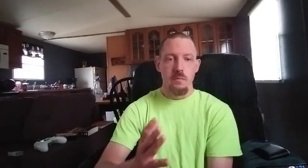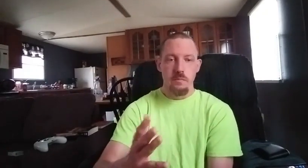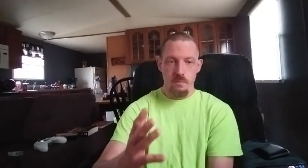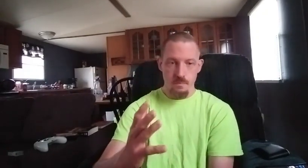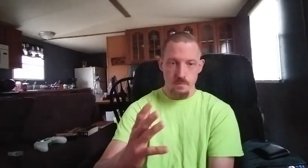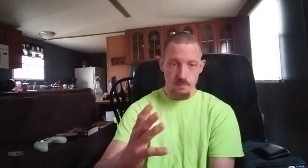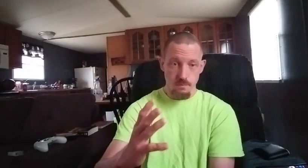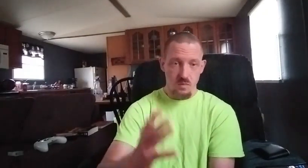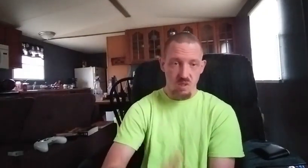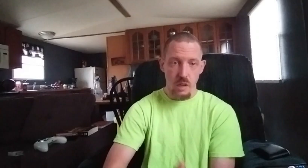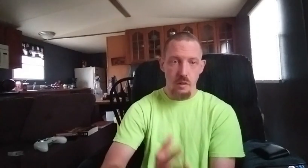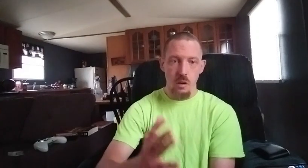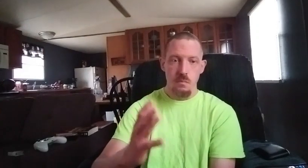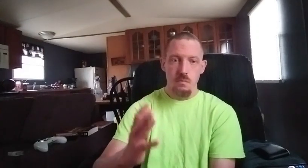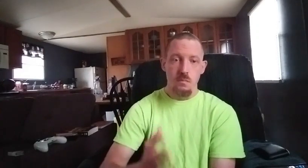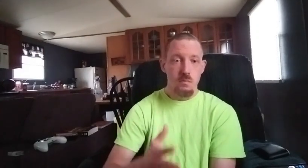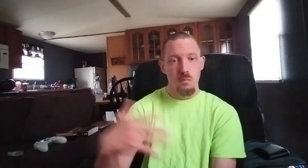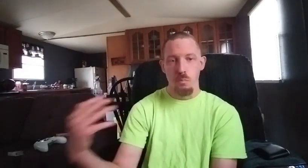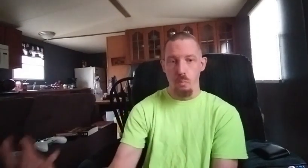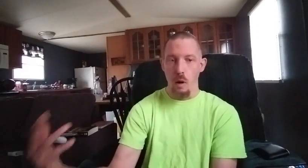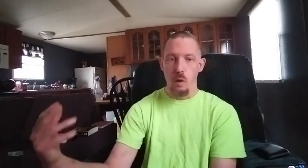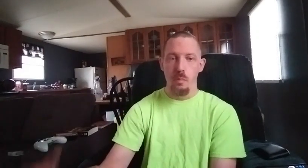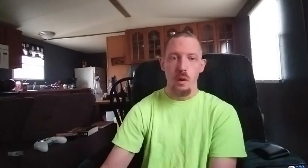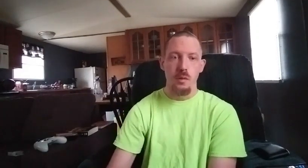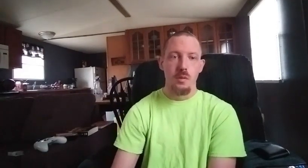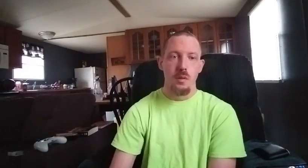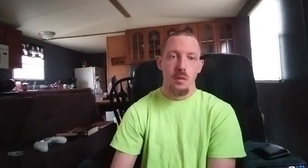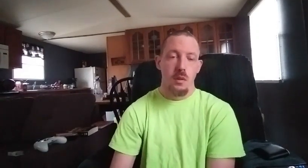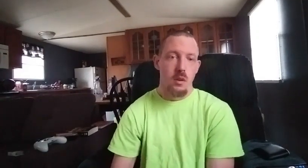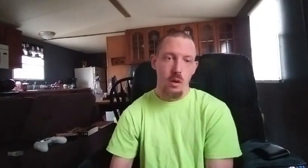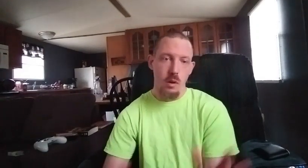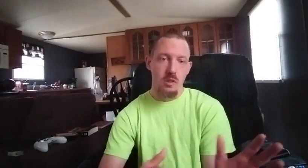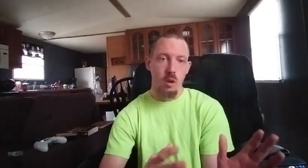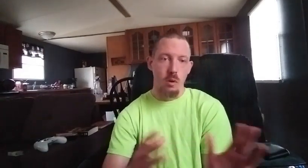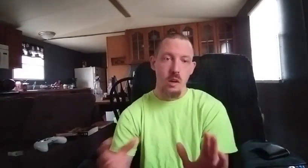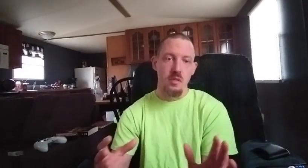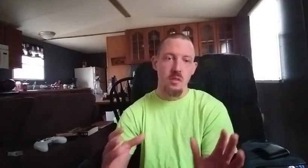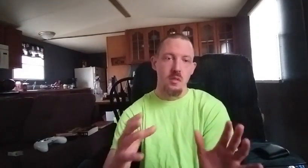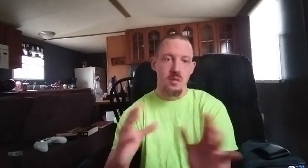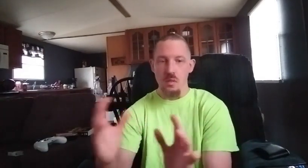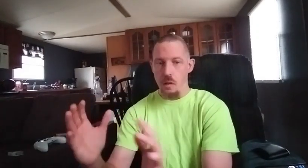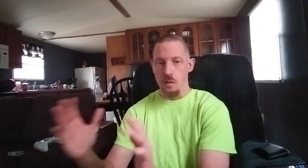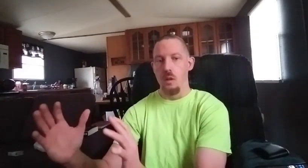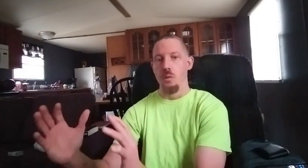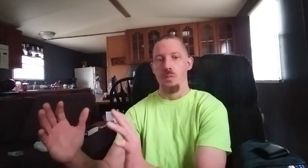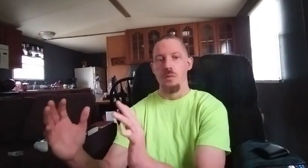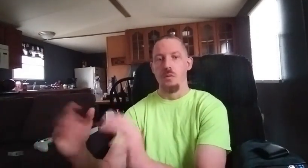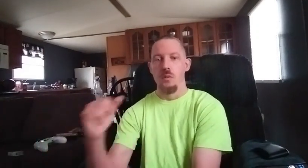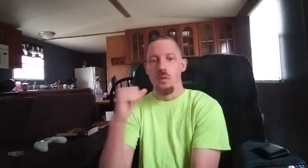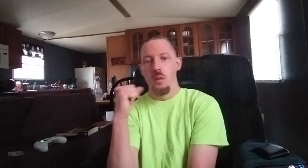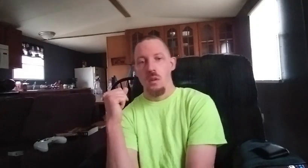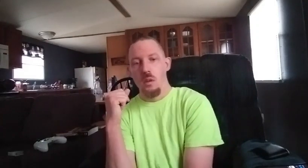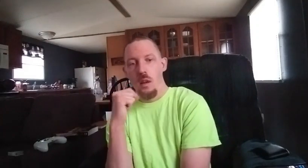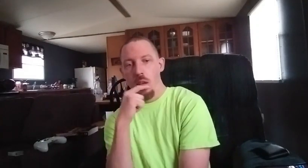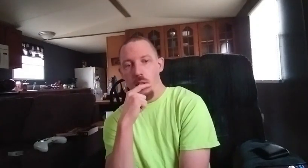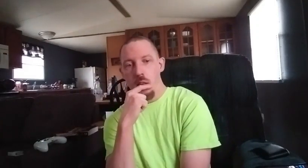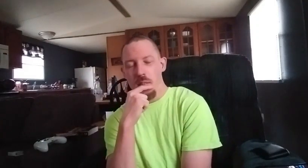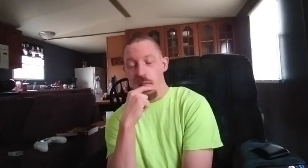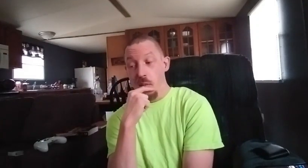saving up buy you a place now that's called progression and set and goes and that's